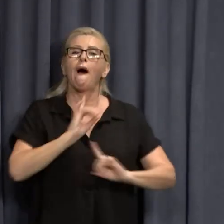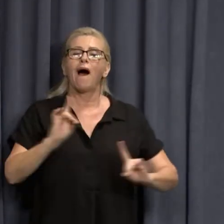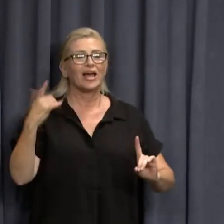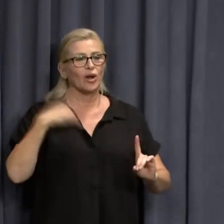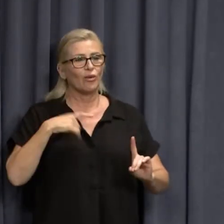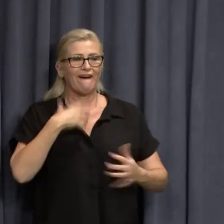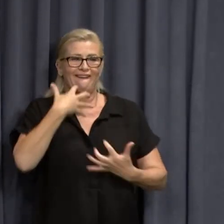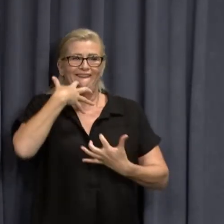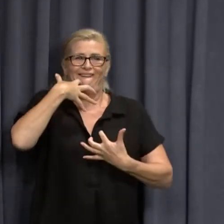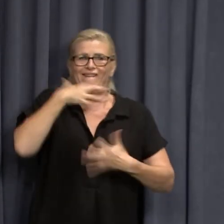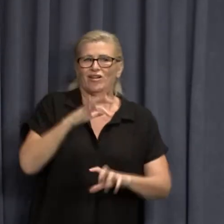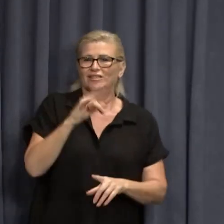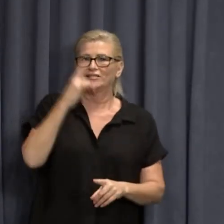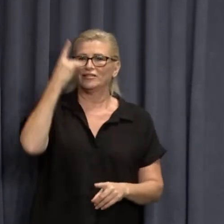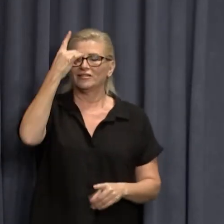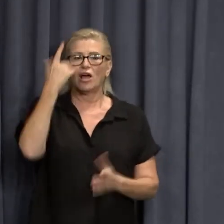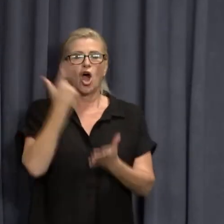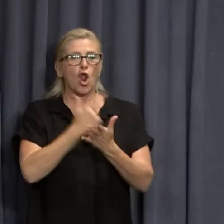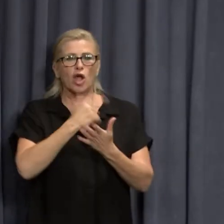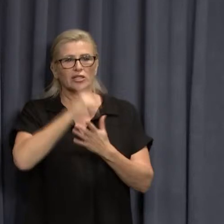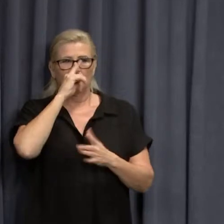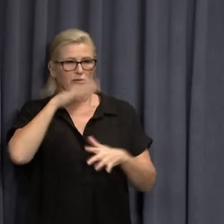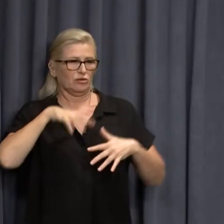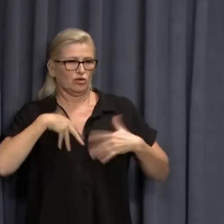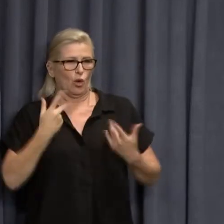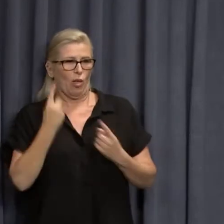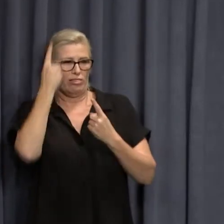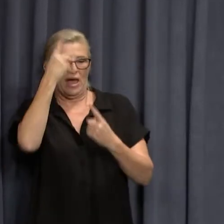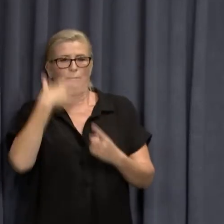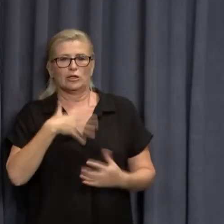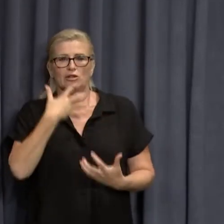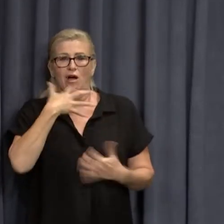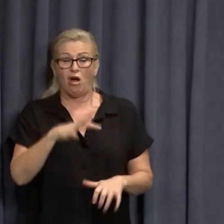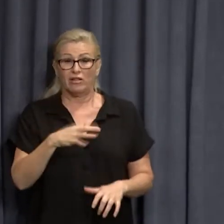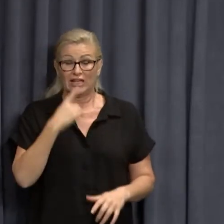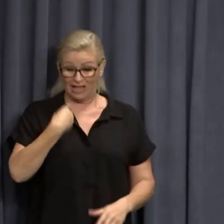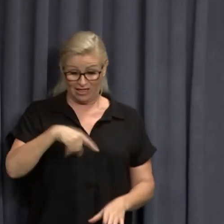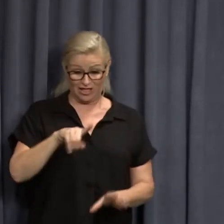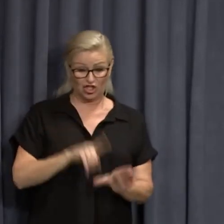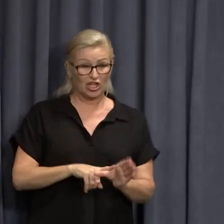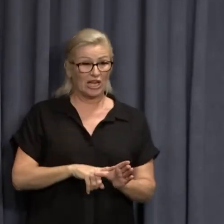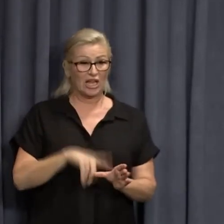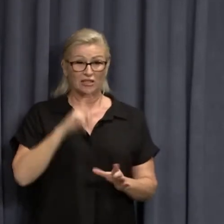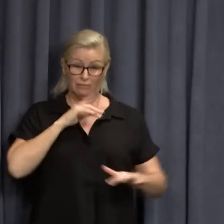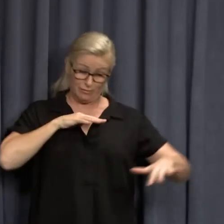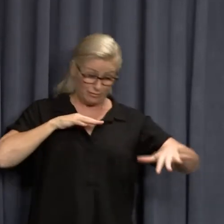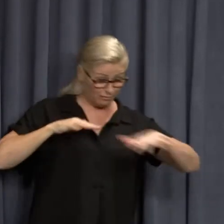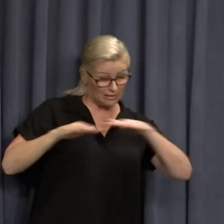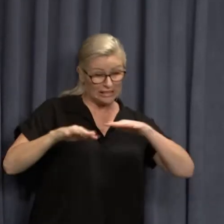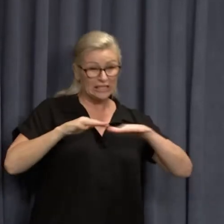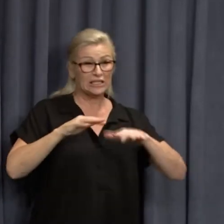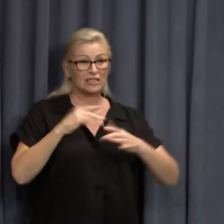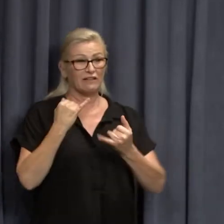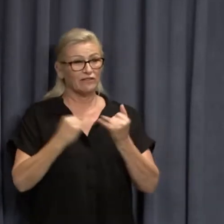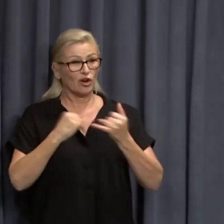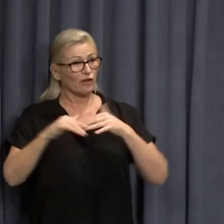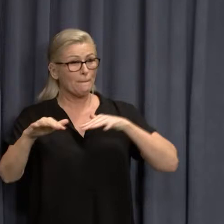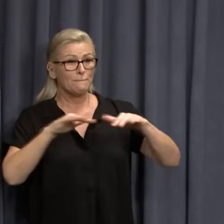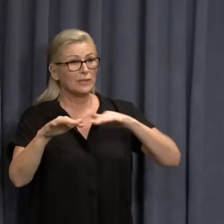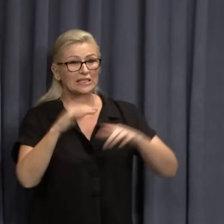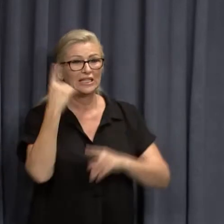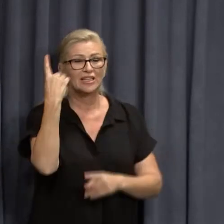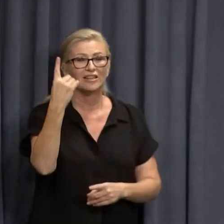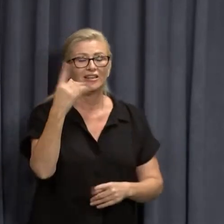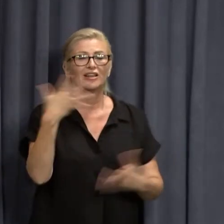hot up there and lots of people don't go there because of the heat. This year, it's extremely busy, extremely busy. So